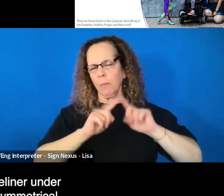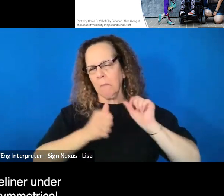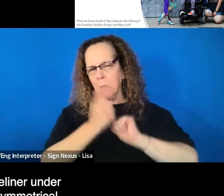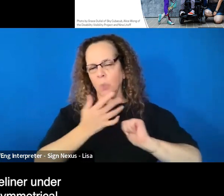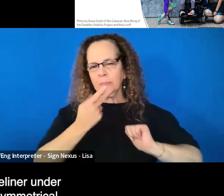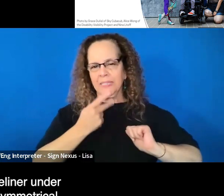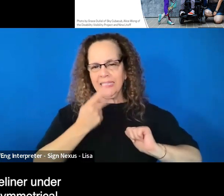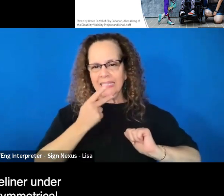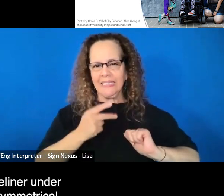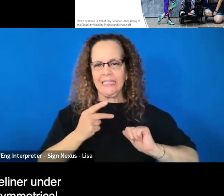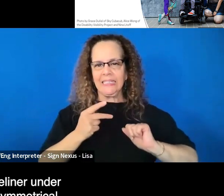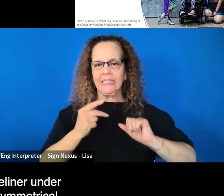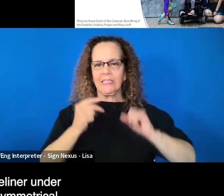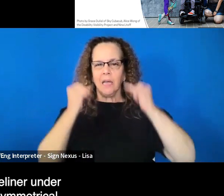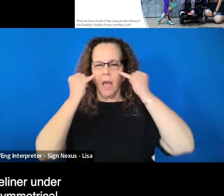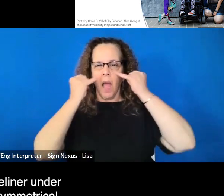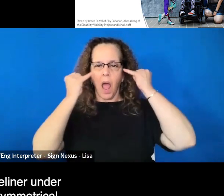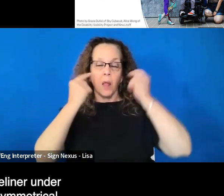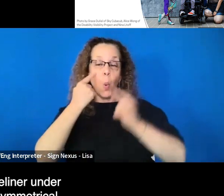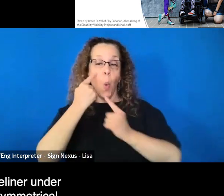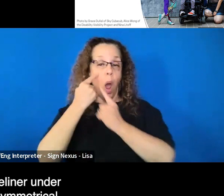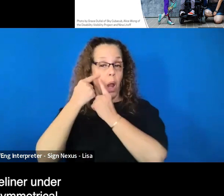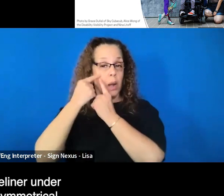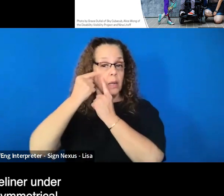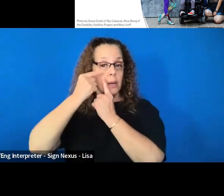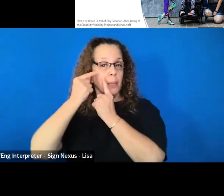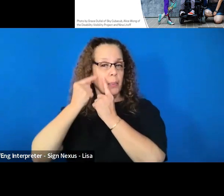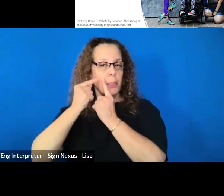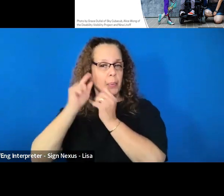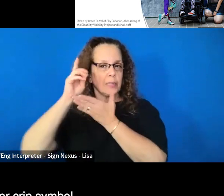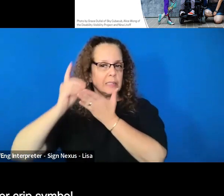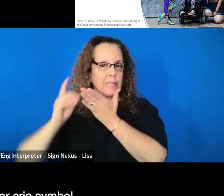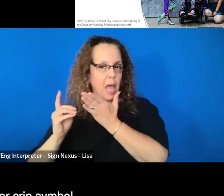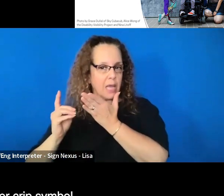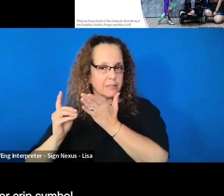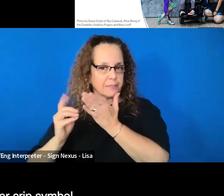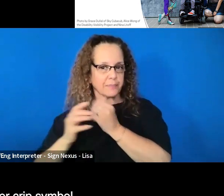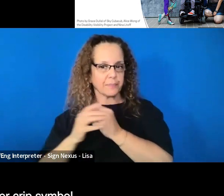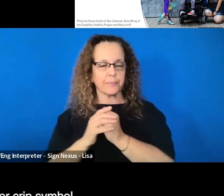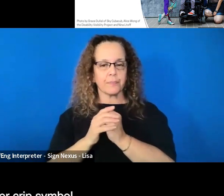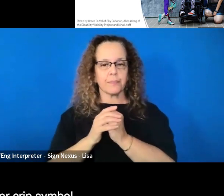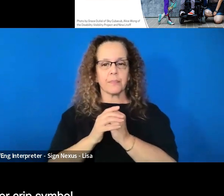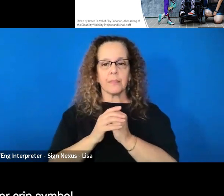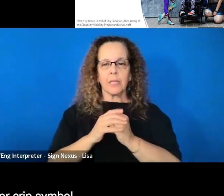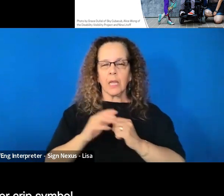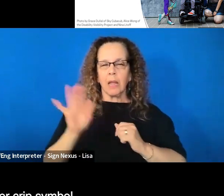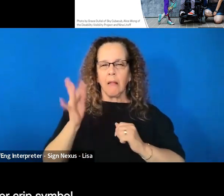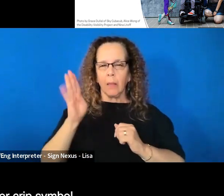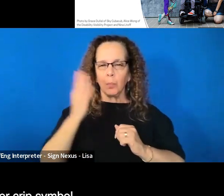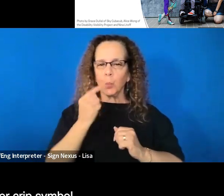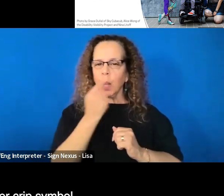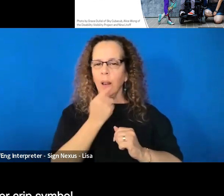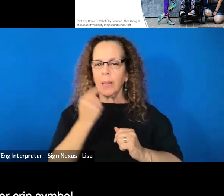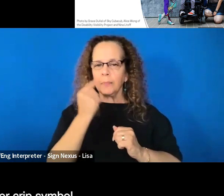triangle eyeliner under one eye that's asymmetrical. Turquoise lips. Queer